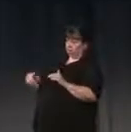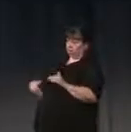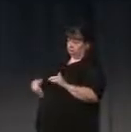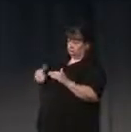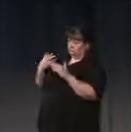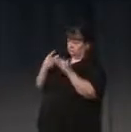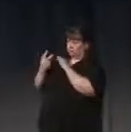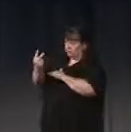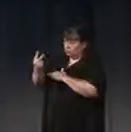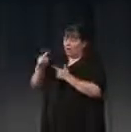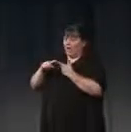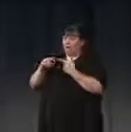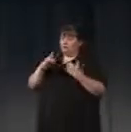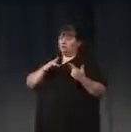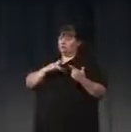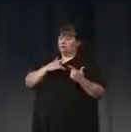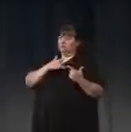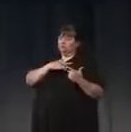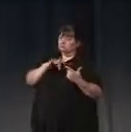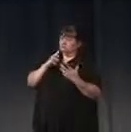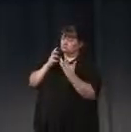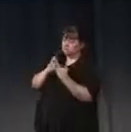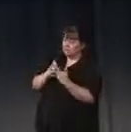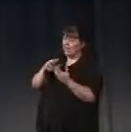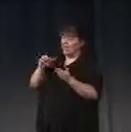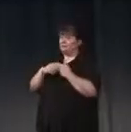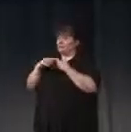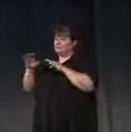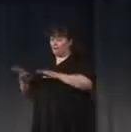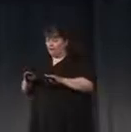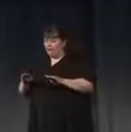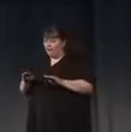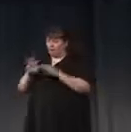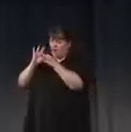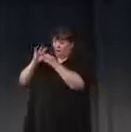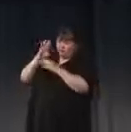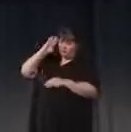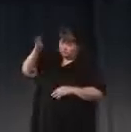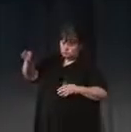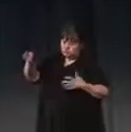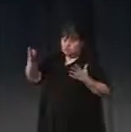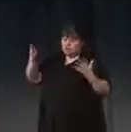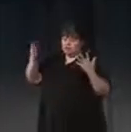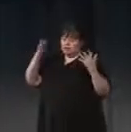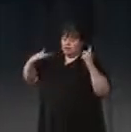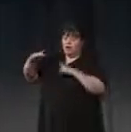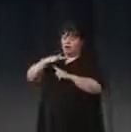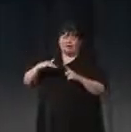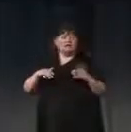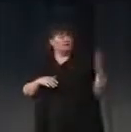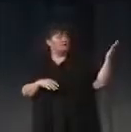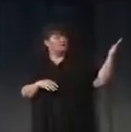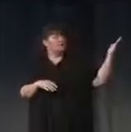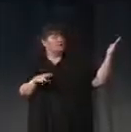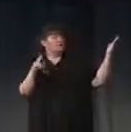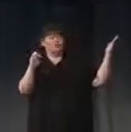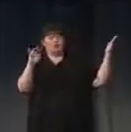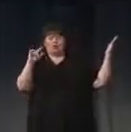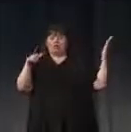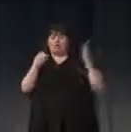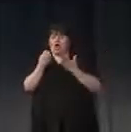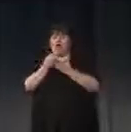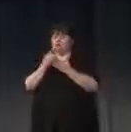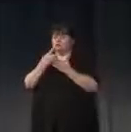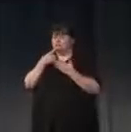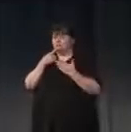how to sensitize ourselves to it, how to act in relation to it. Here's a neuroeconomist who says, we